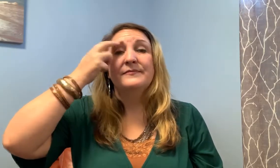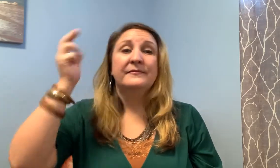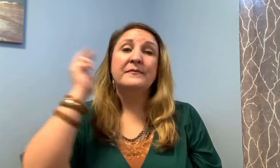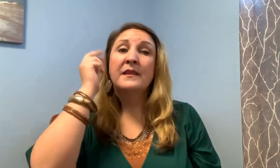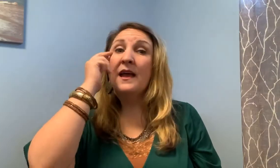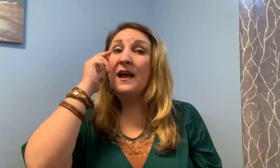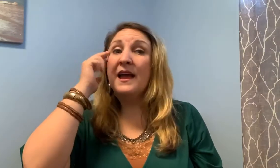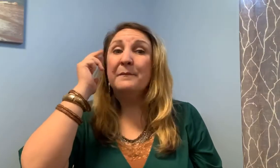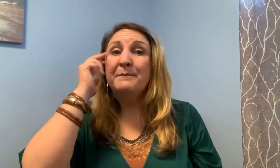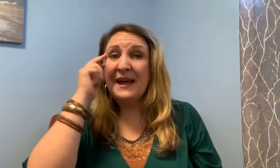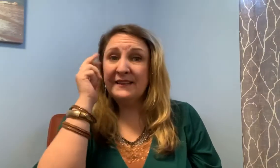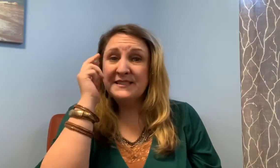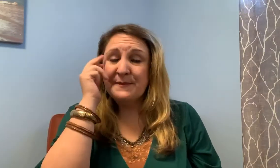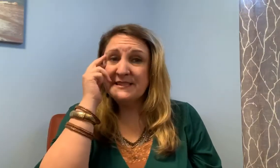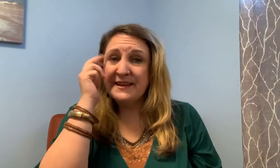and balance myself